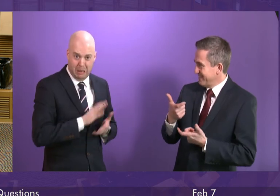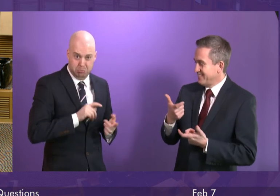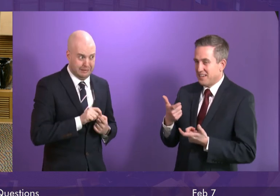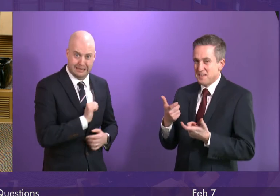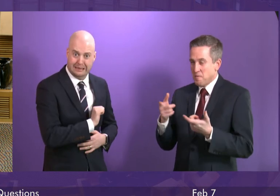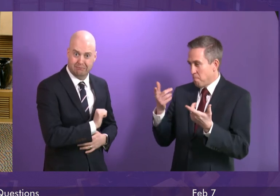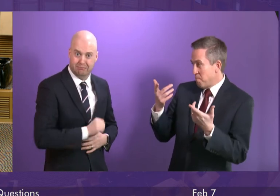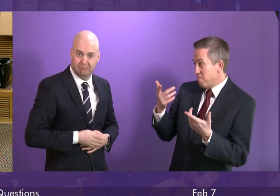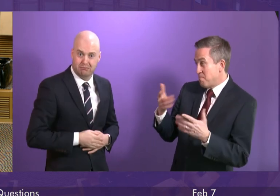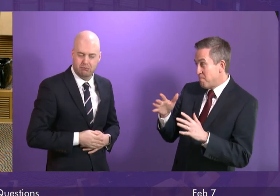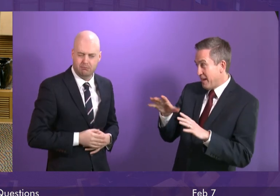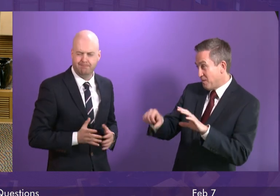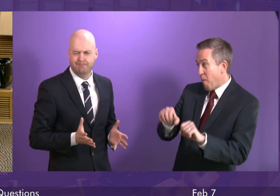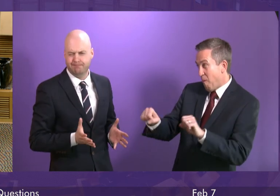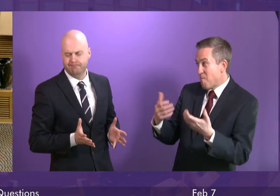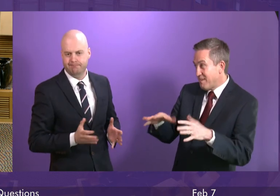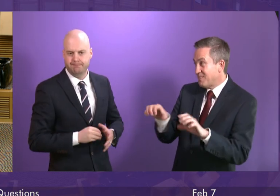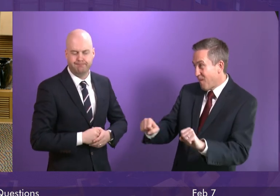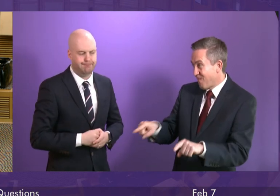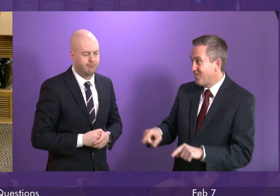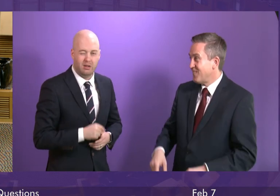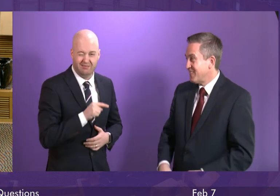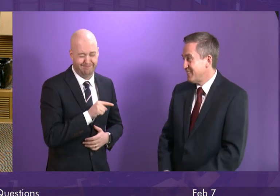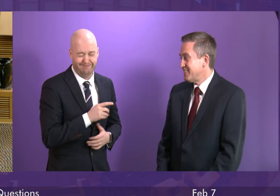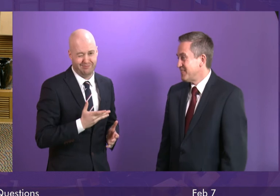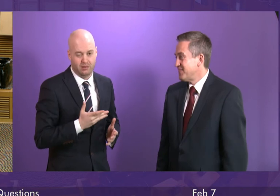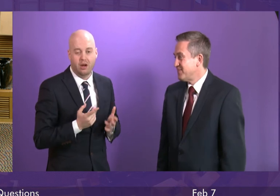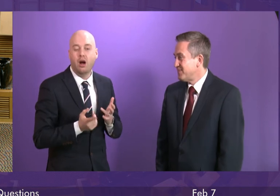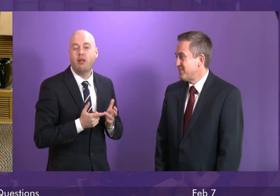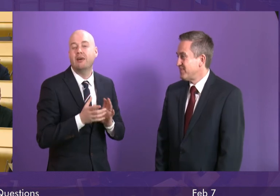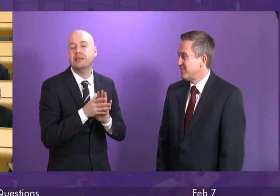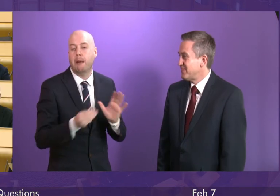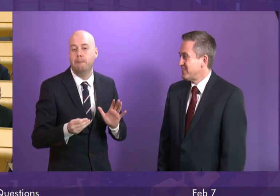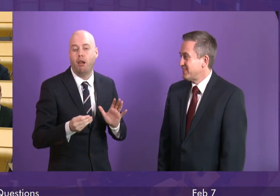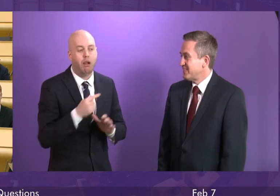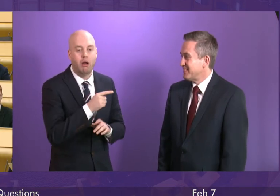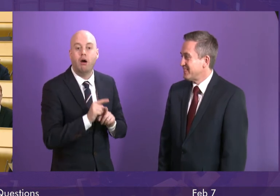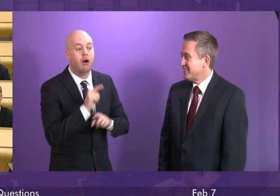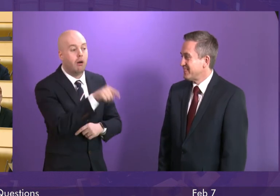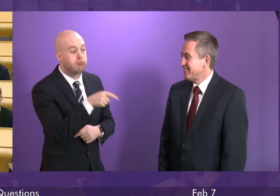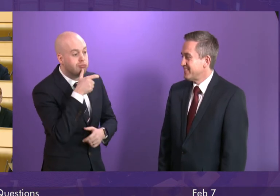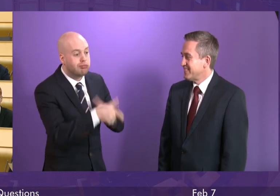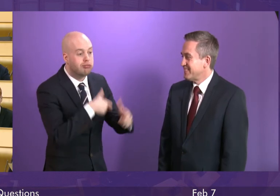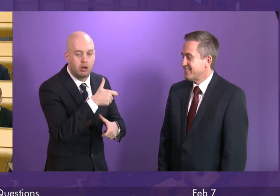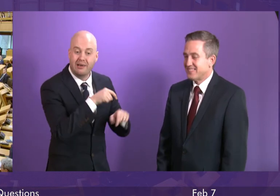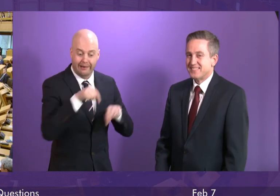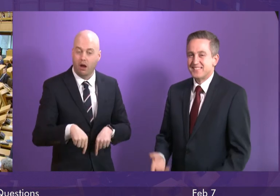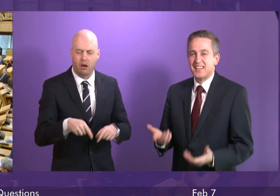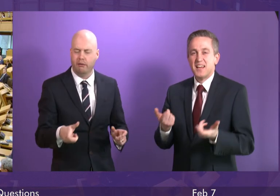So it's just another example of seeing one thing in one place and another thing in another place.